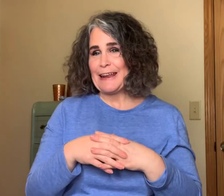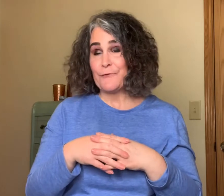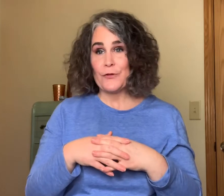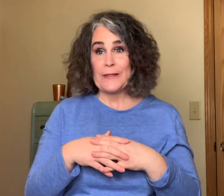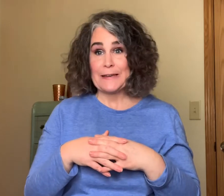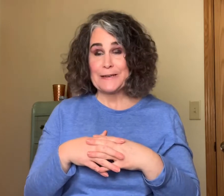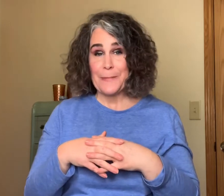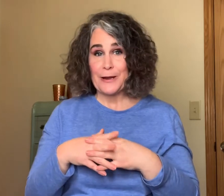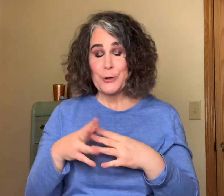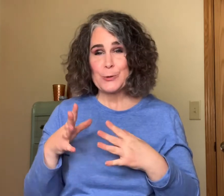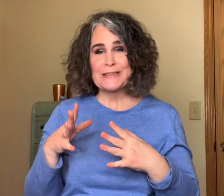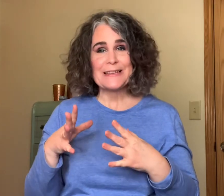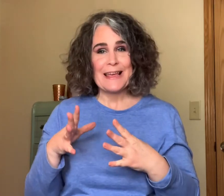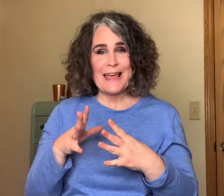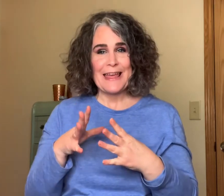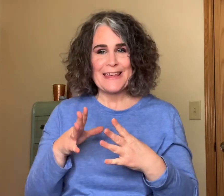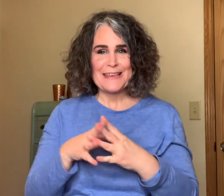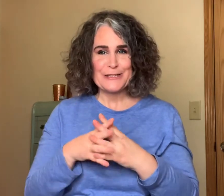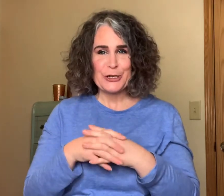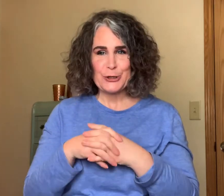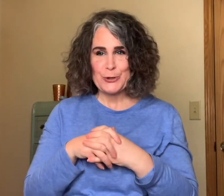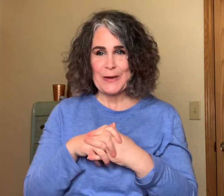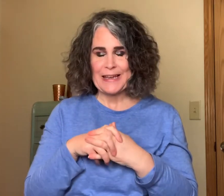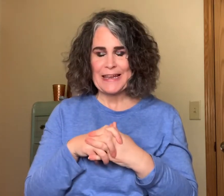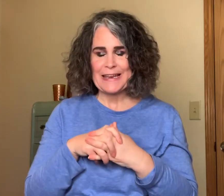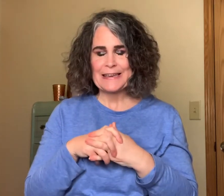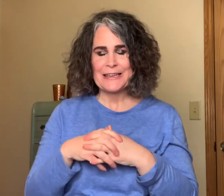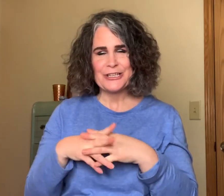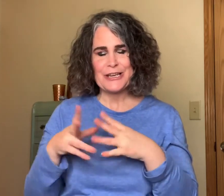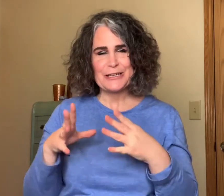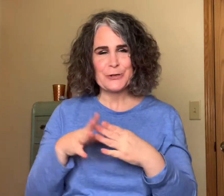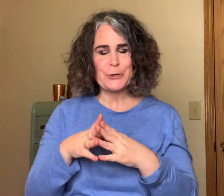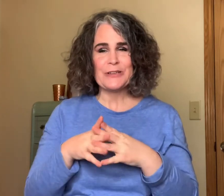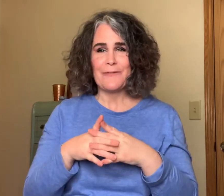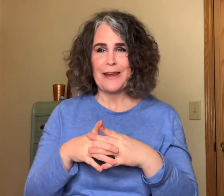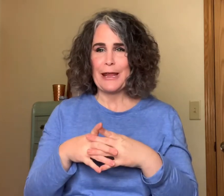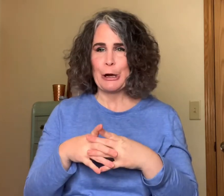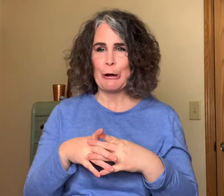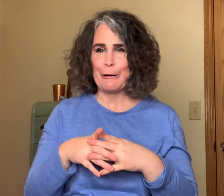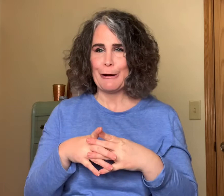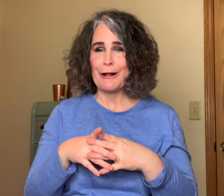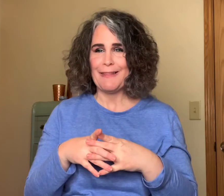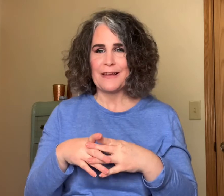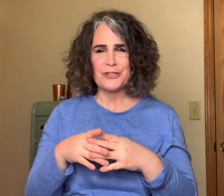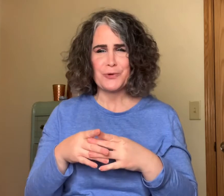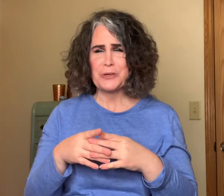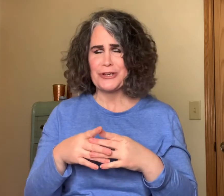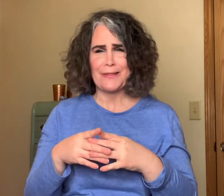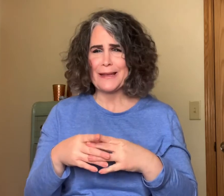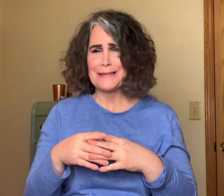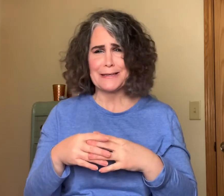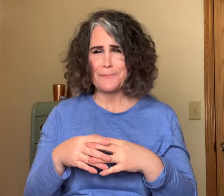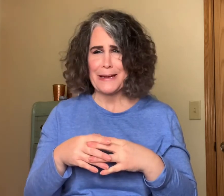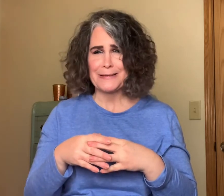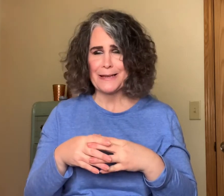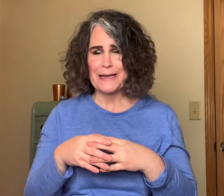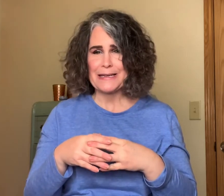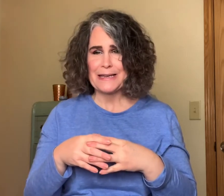Free the Tomatoes is doing it. She is cultivating her collection which I think is an amazing idea.